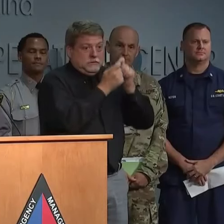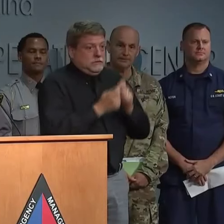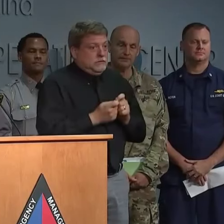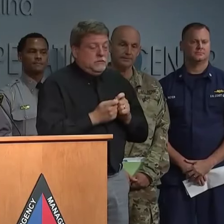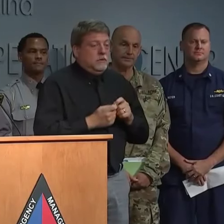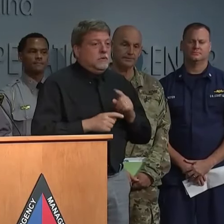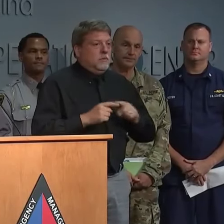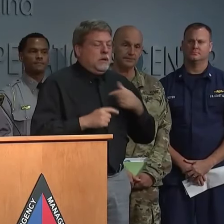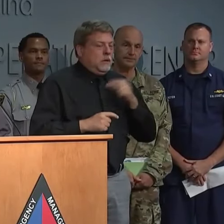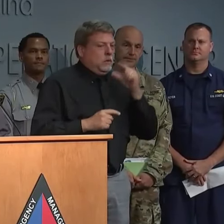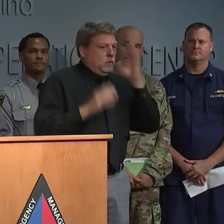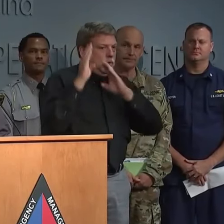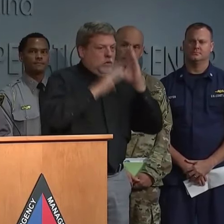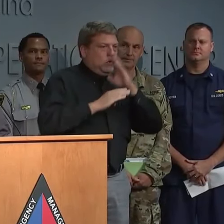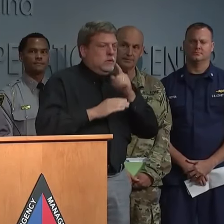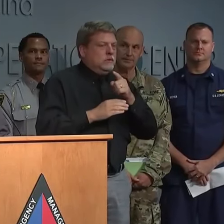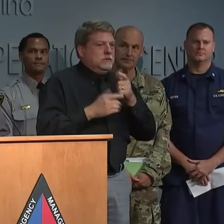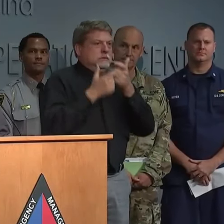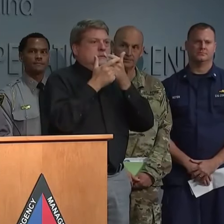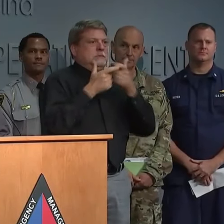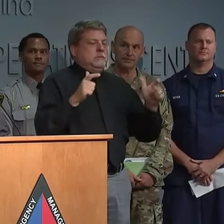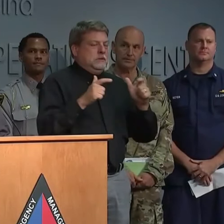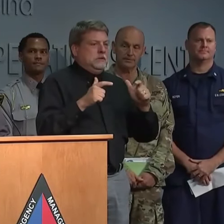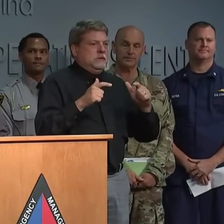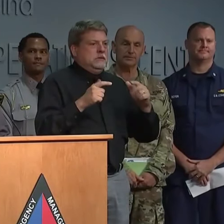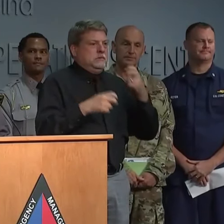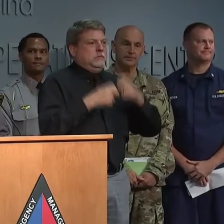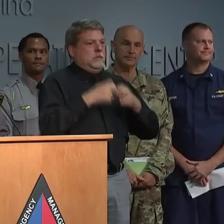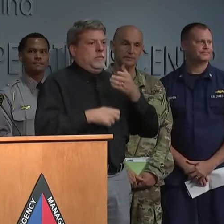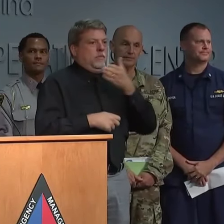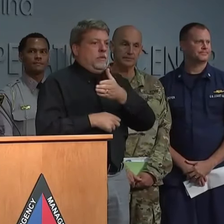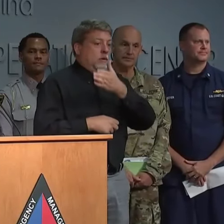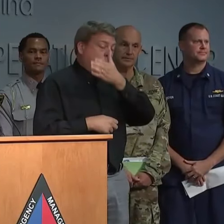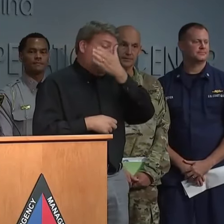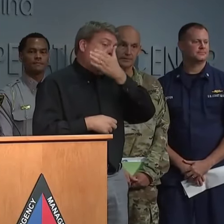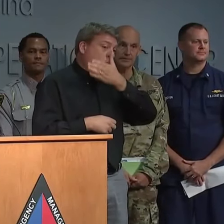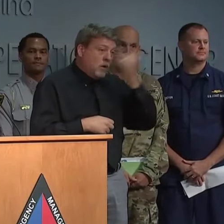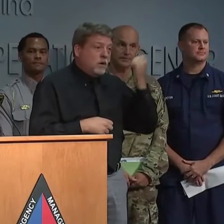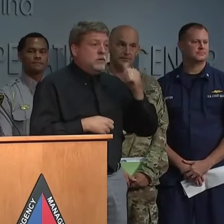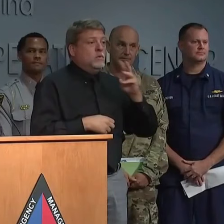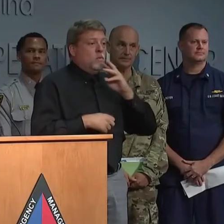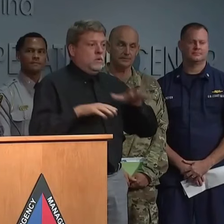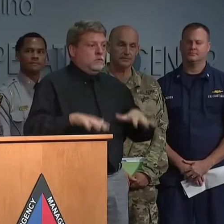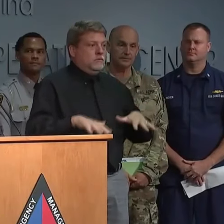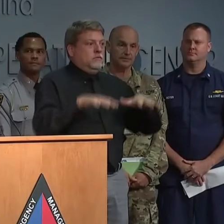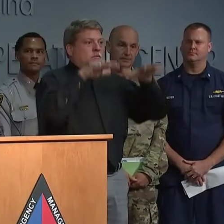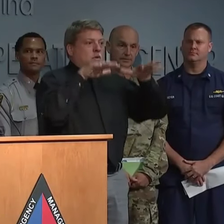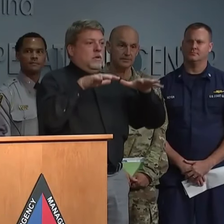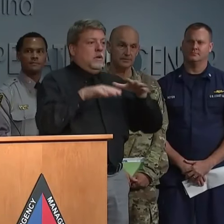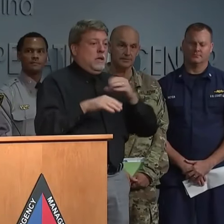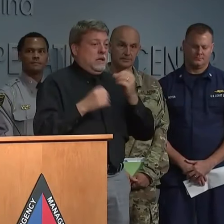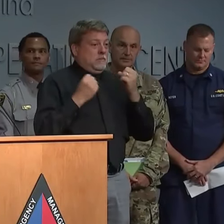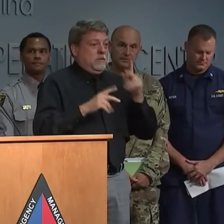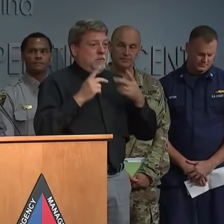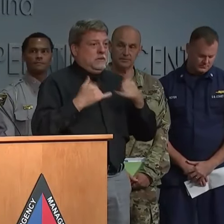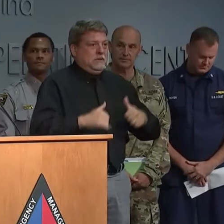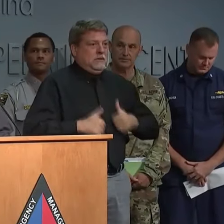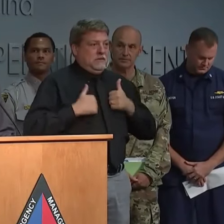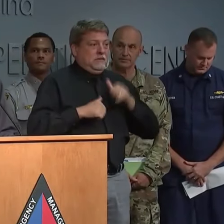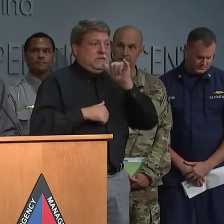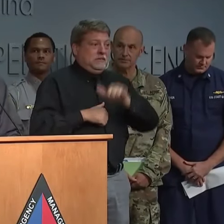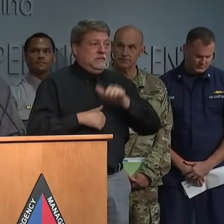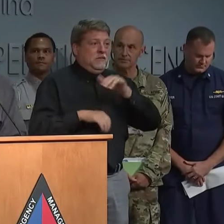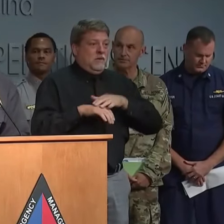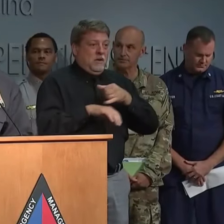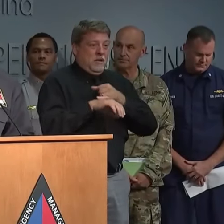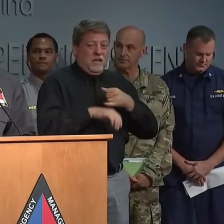to have this significant storm surge there and that so many people are on the island. We